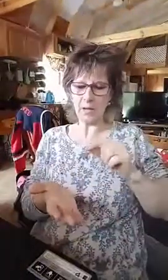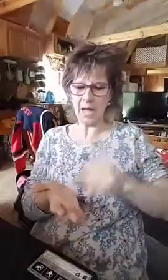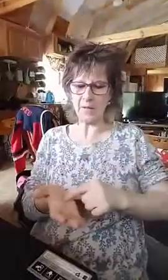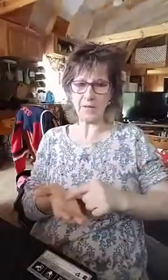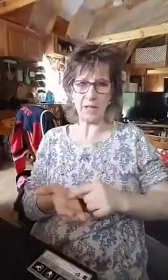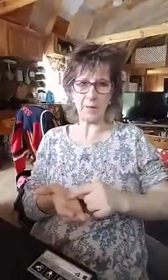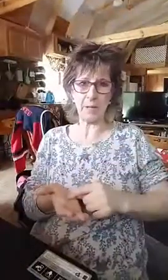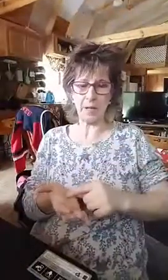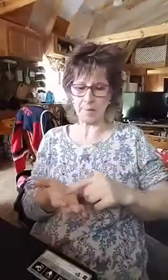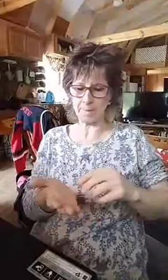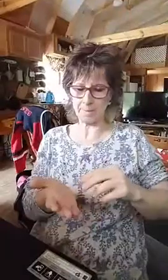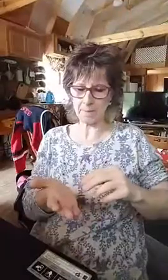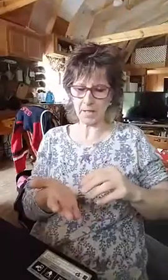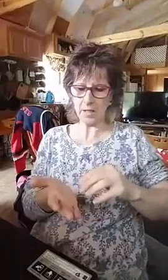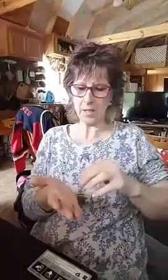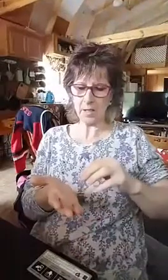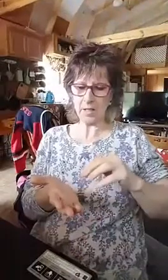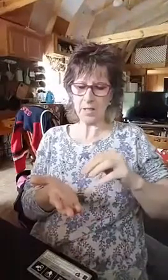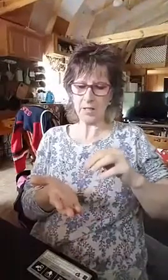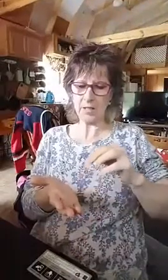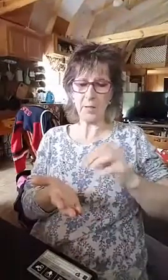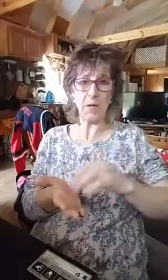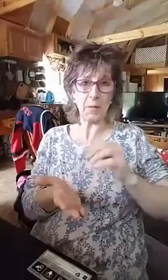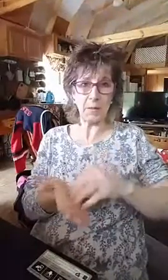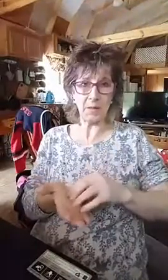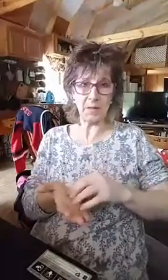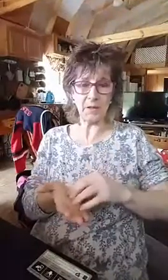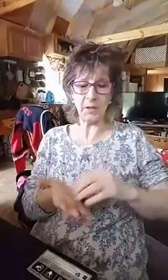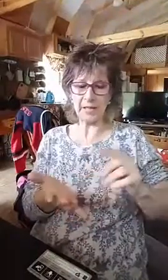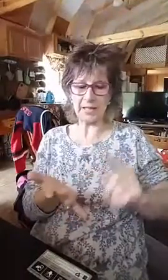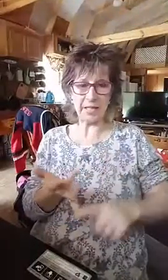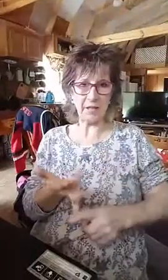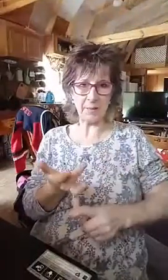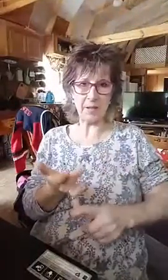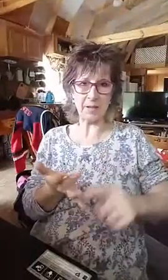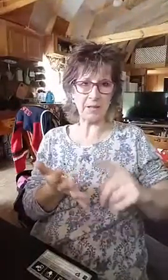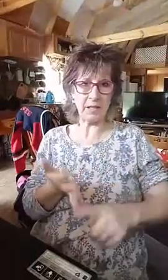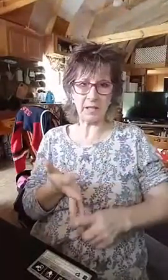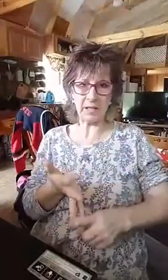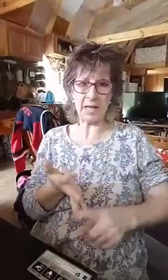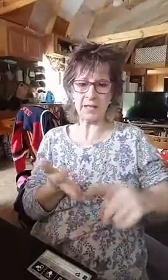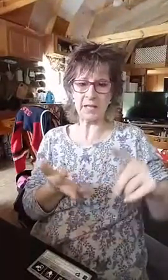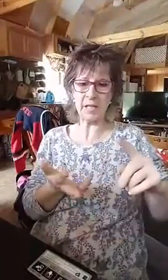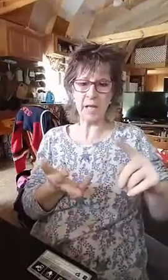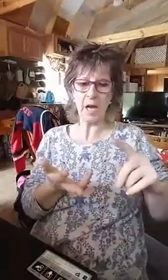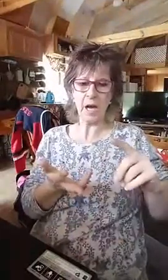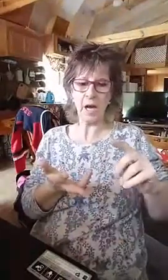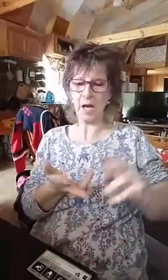have some, um, some other people that you can go to like Terry Spencer, Ian Clayton, uh,